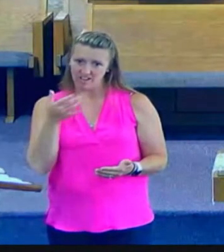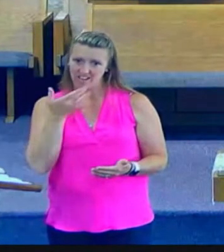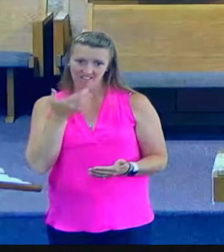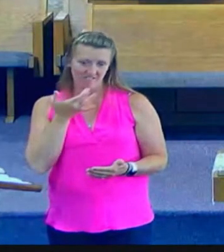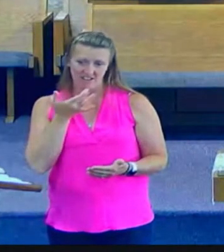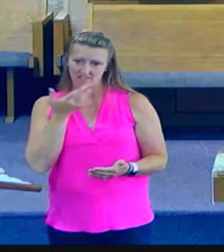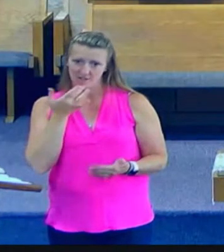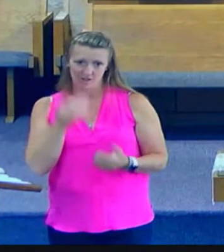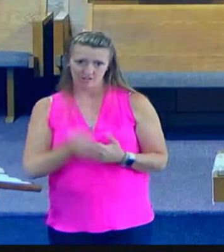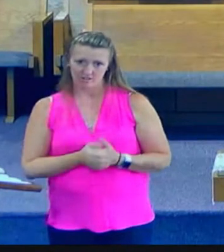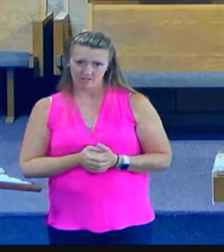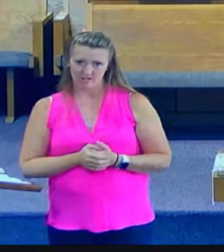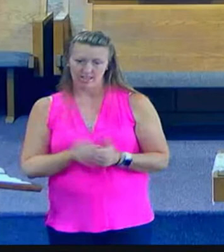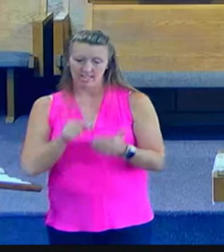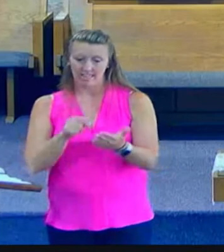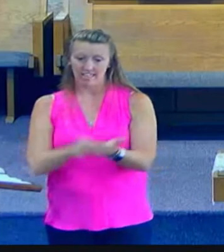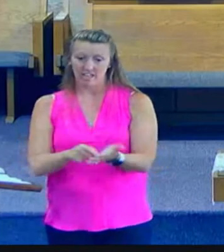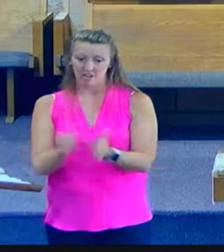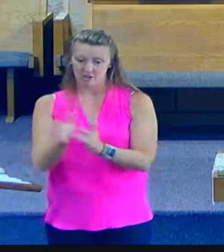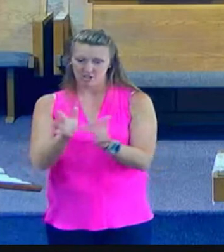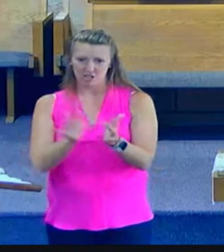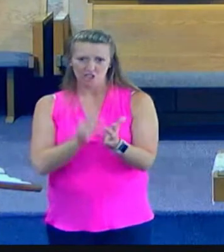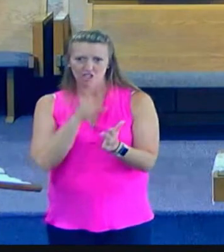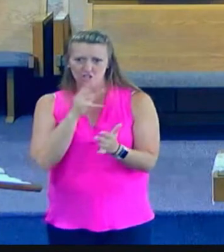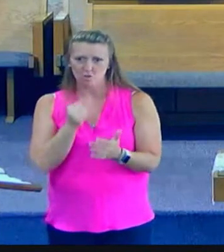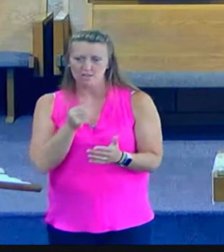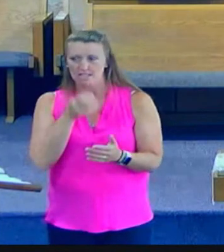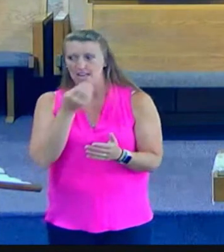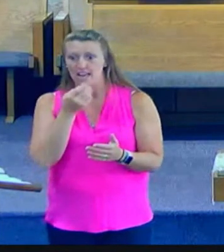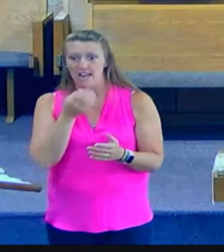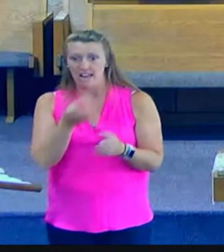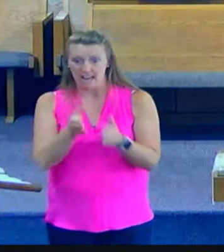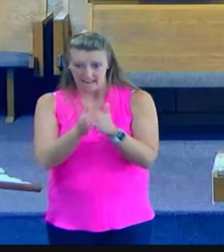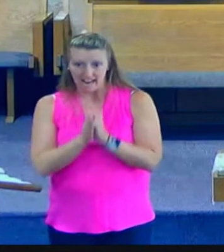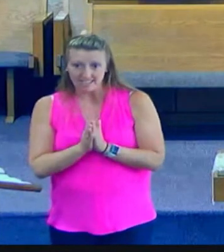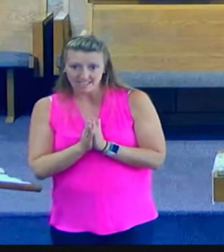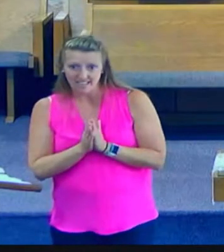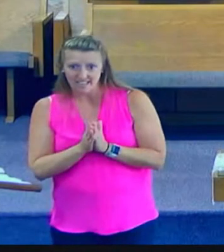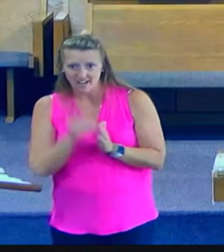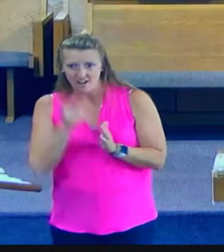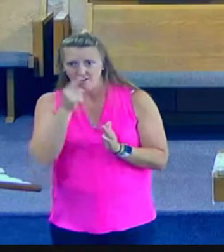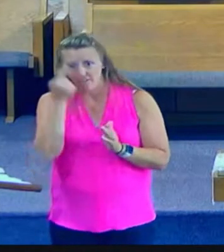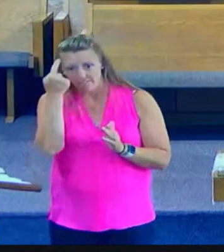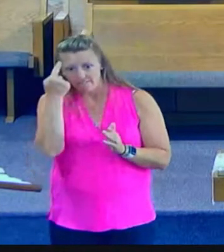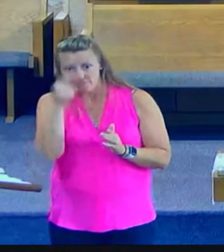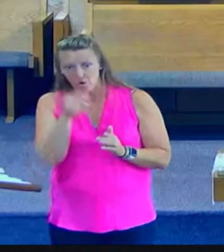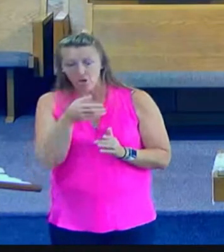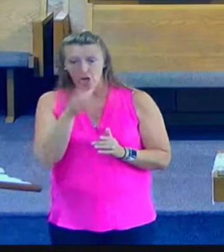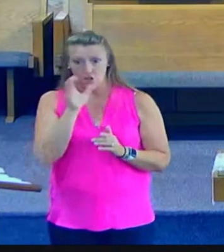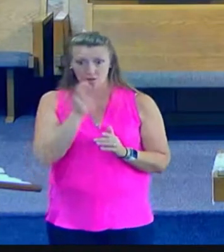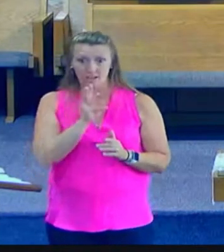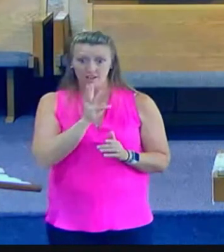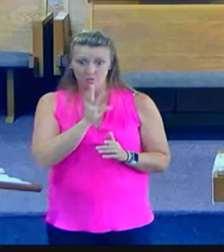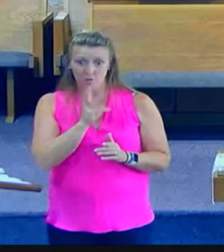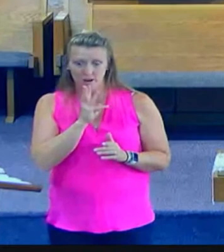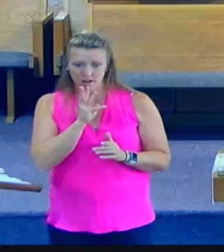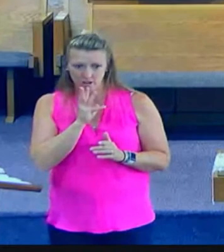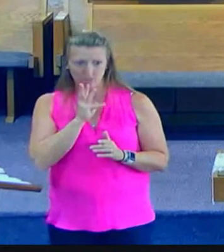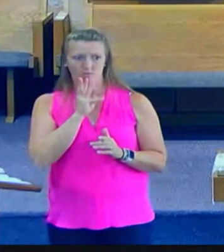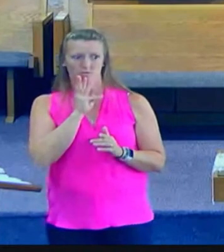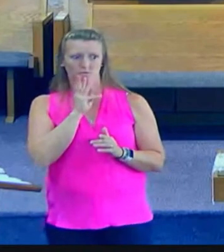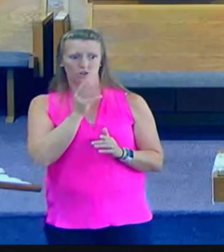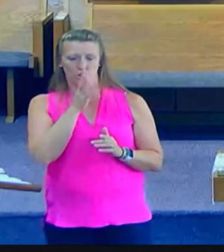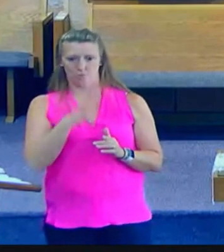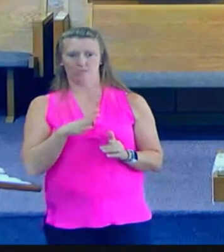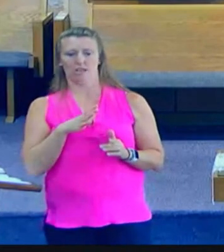water from one of the worst in the city of Samaria such was his condensation